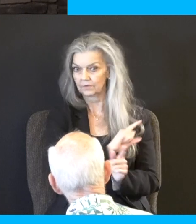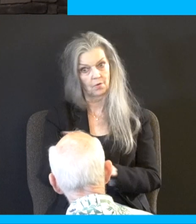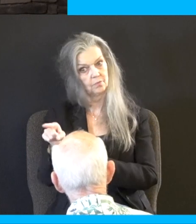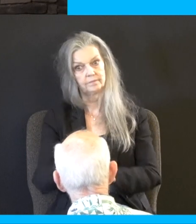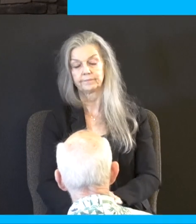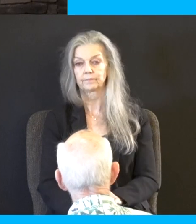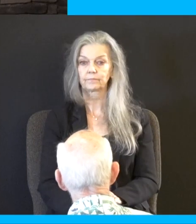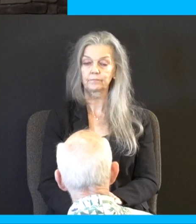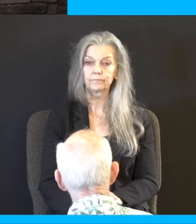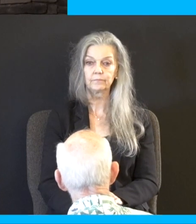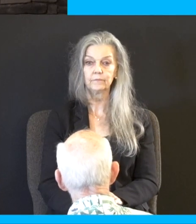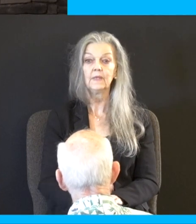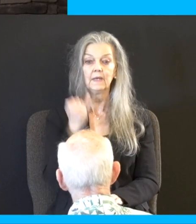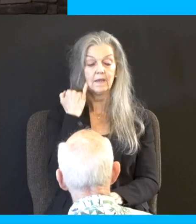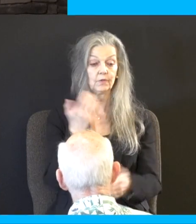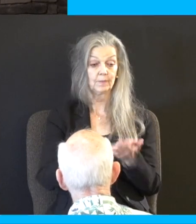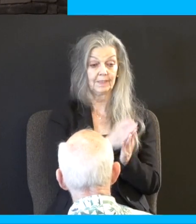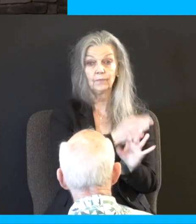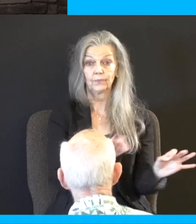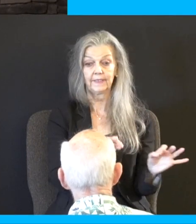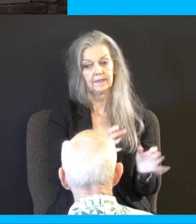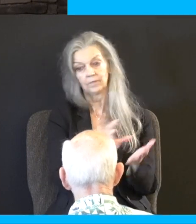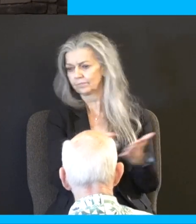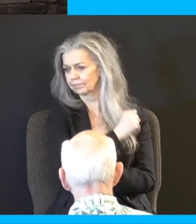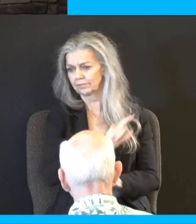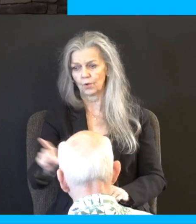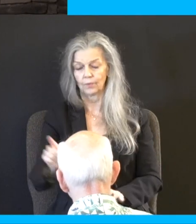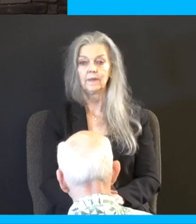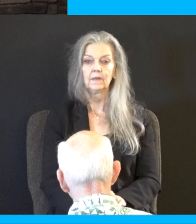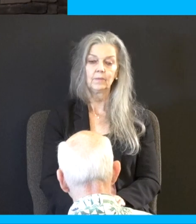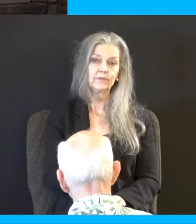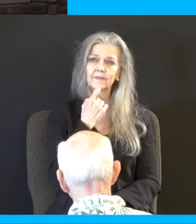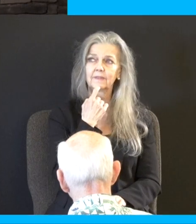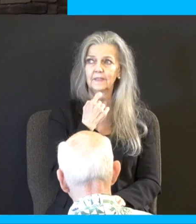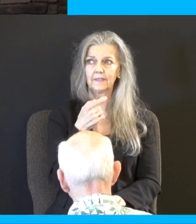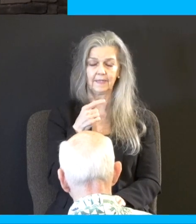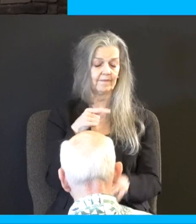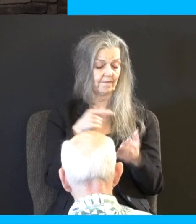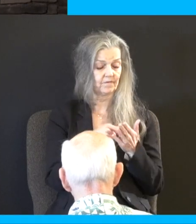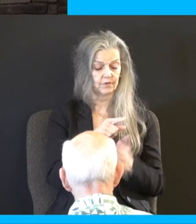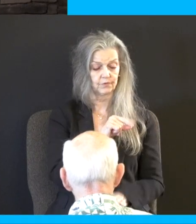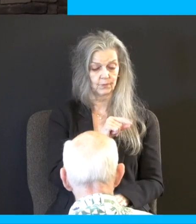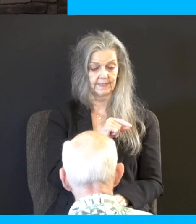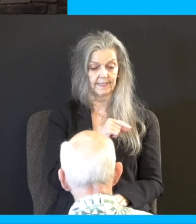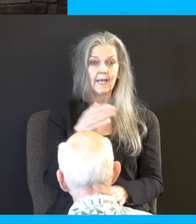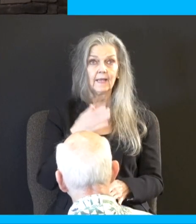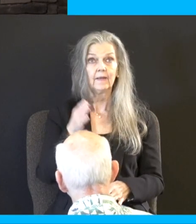opportunity. So if you can be made free, do it. So he just said in verse 20, let everybody abide in the same calling where he is. However, if you're a slave